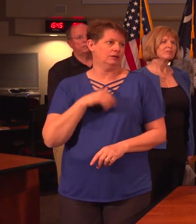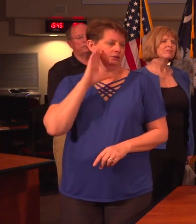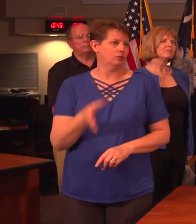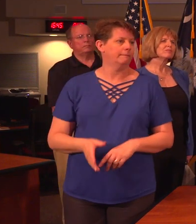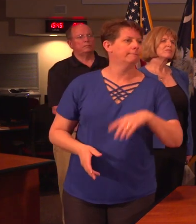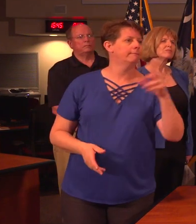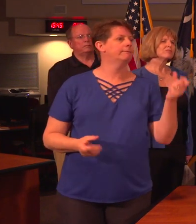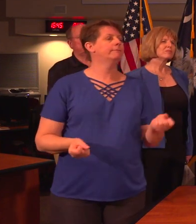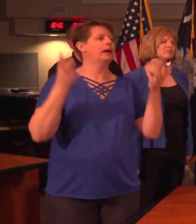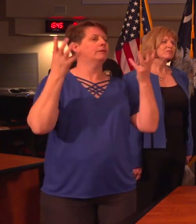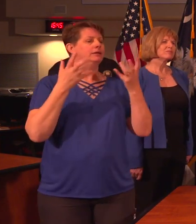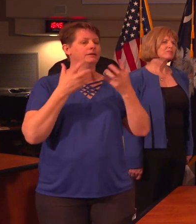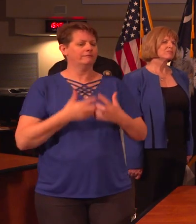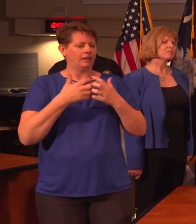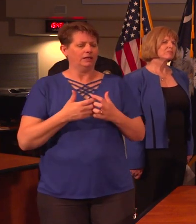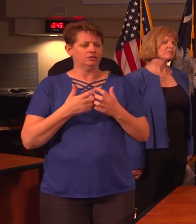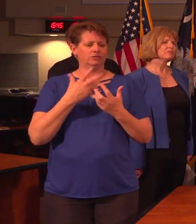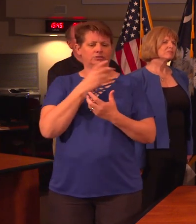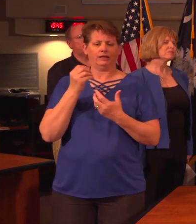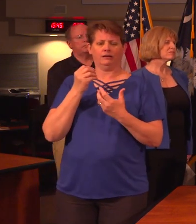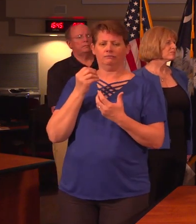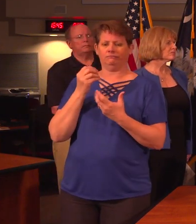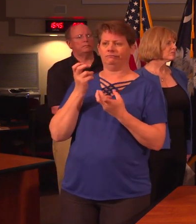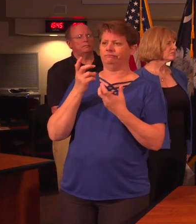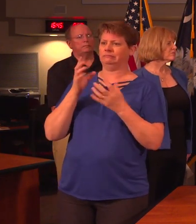ventilators and negative pressure rooms are available in South Carolina?